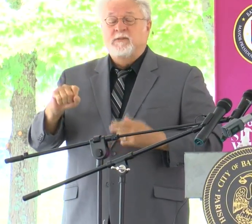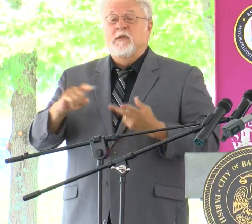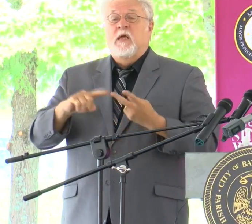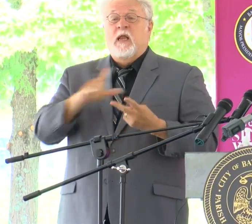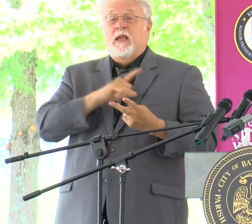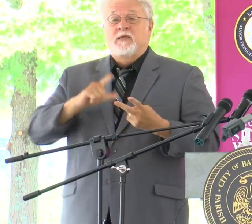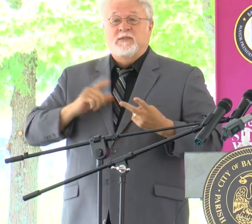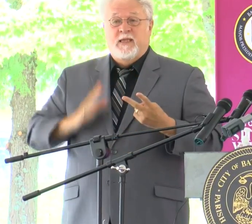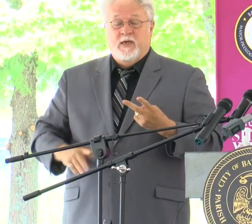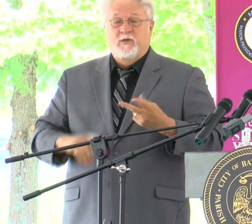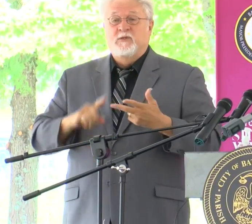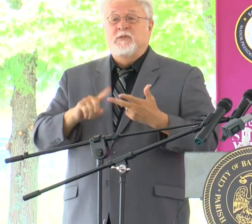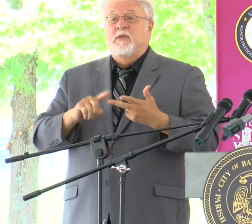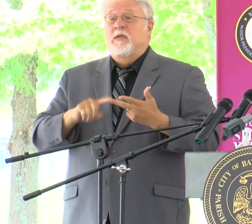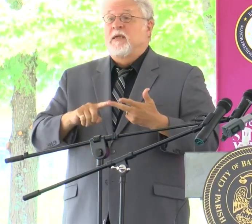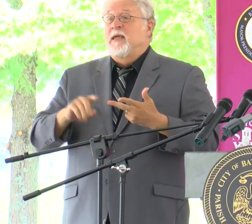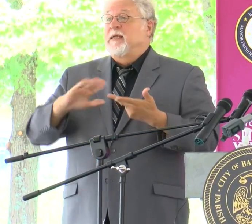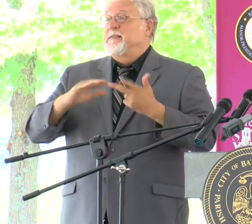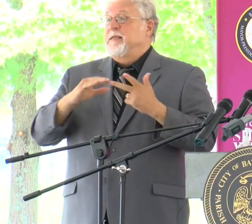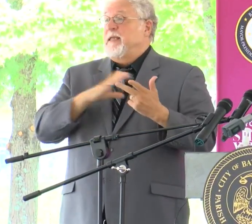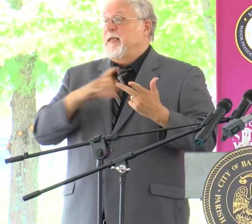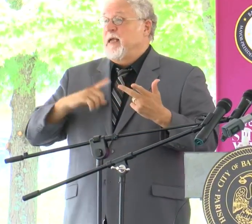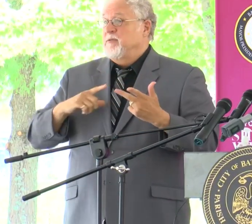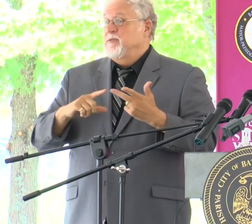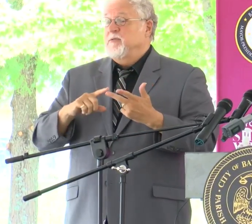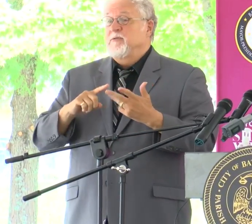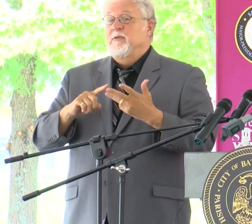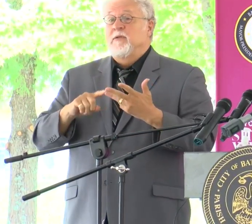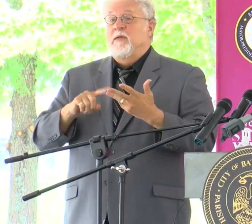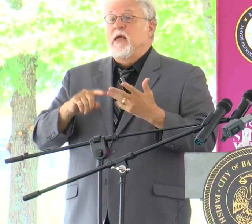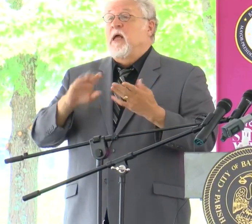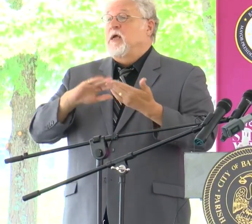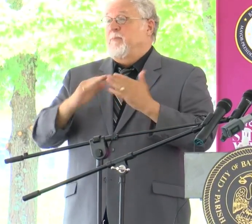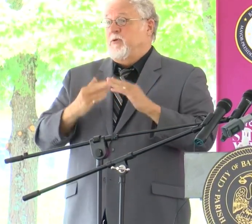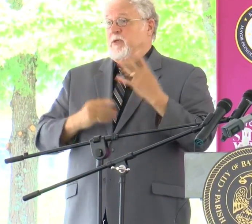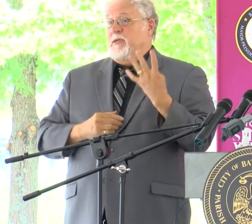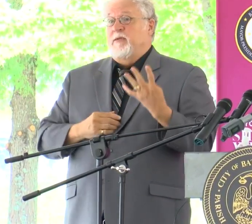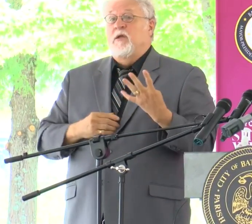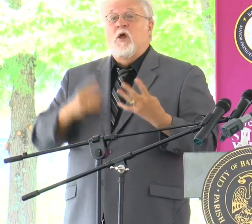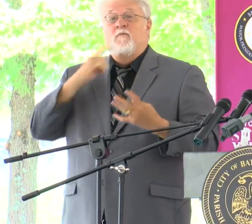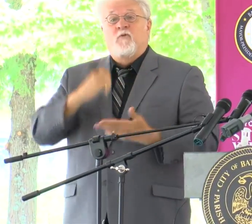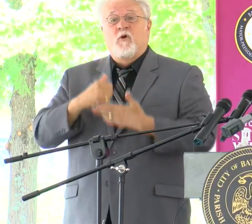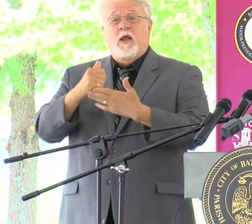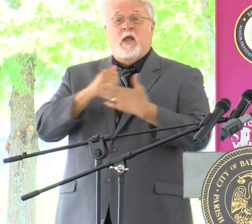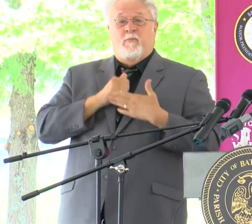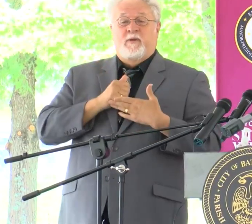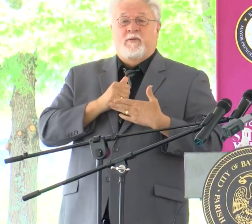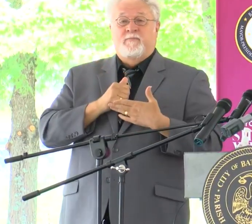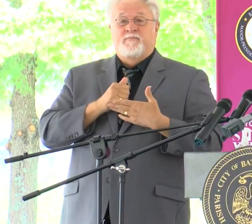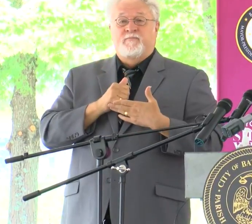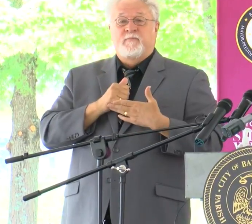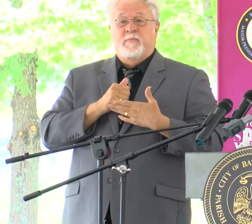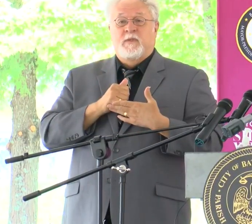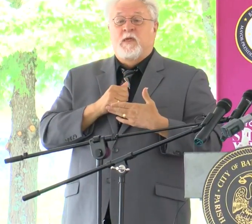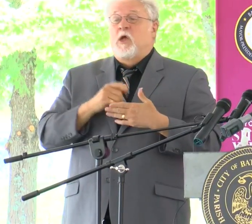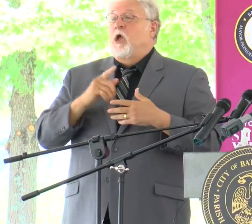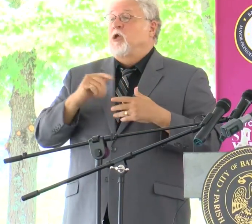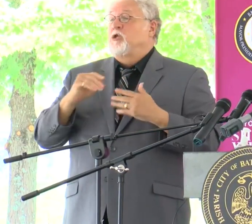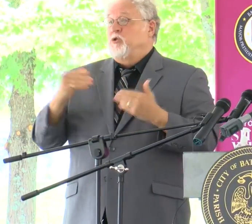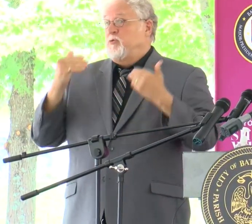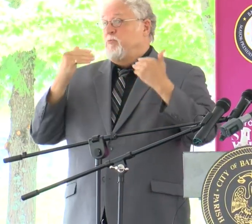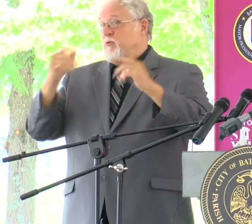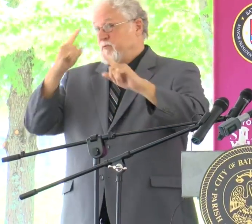legislators, our city council members, and our community for helping us to move